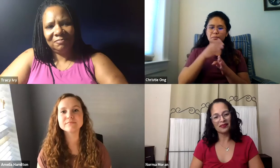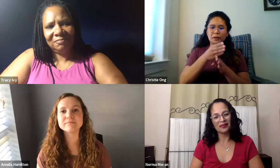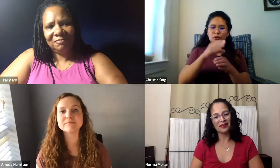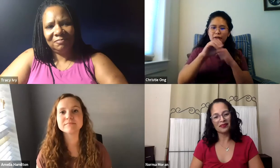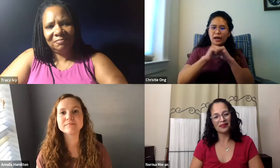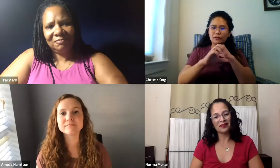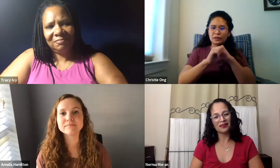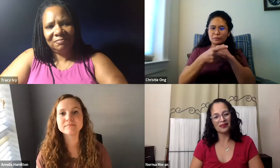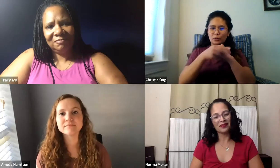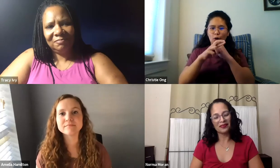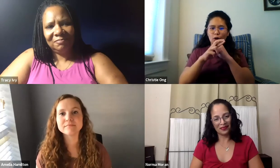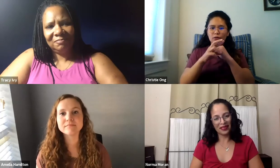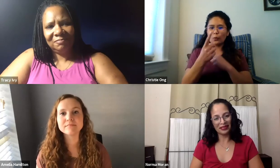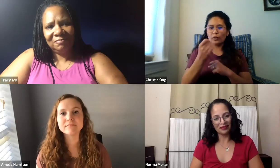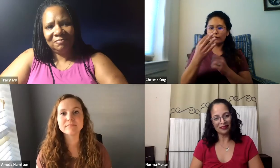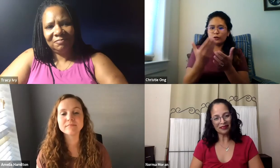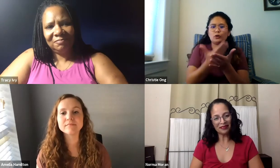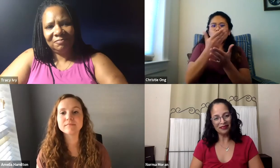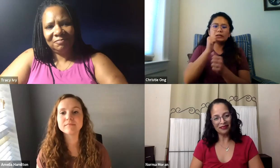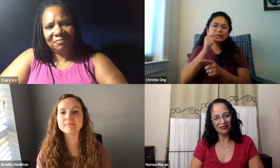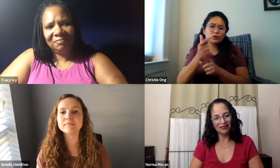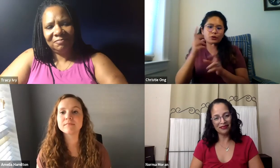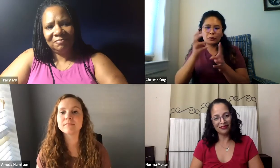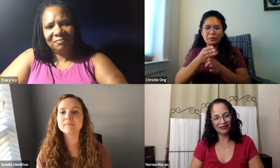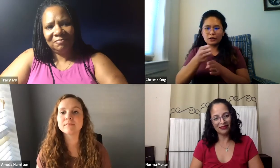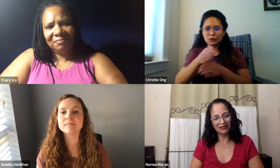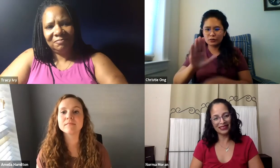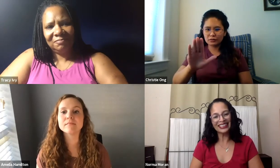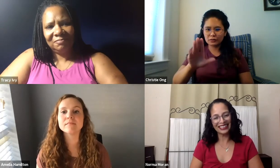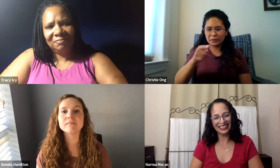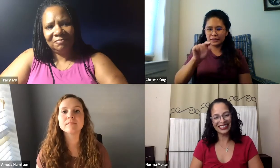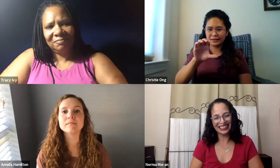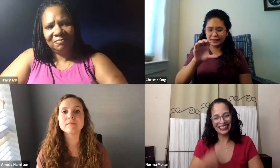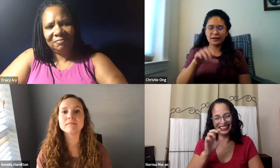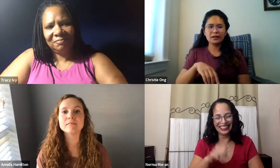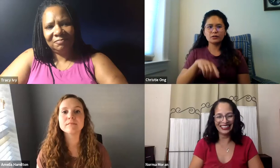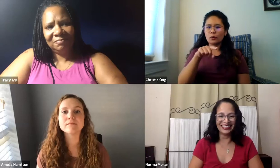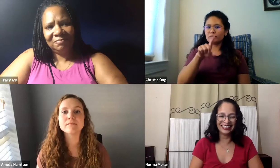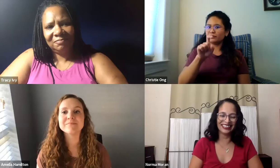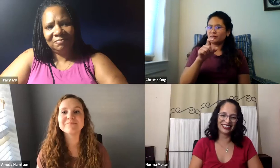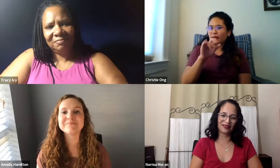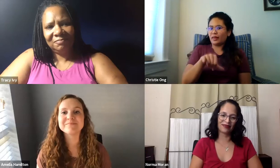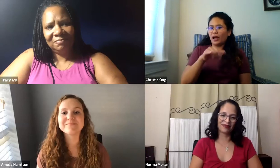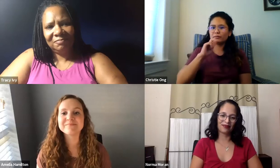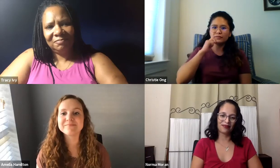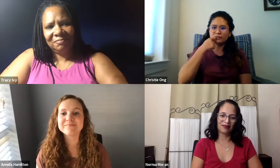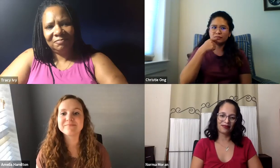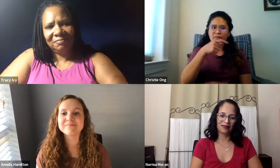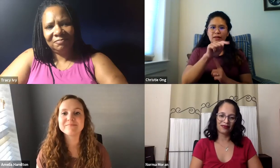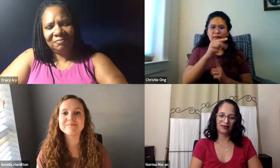Actually, so you mentioned your thesis and your capstone, right? I actually am a graduate from